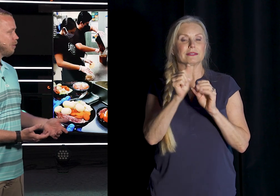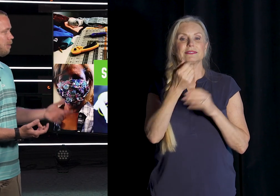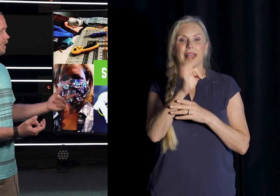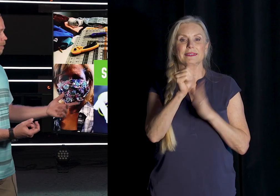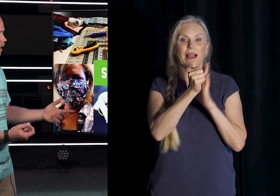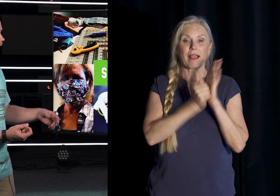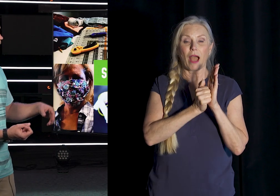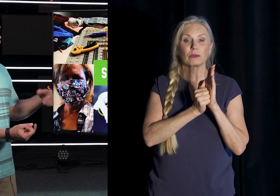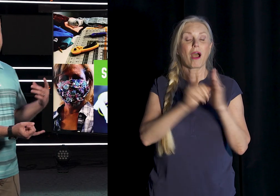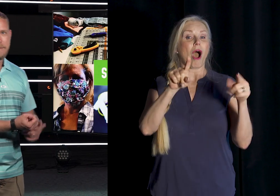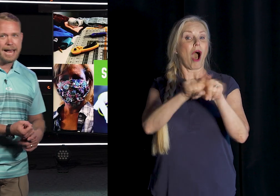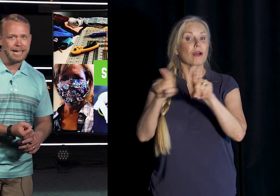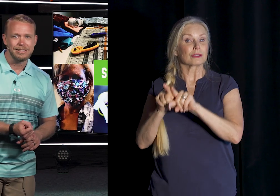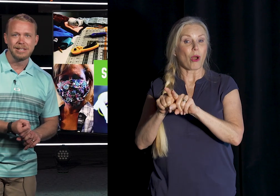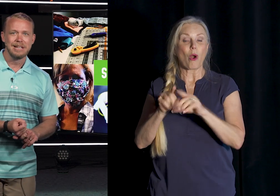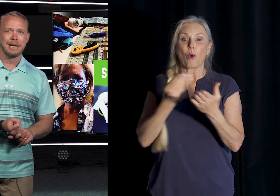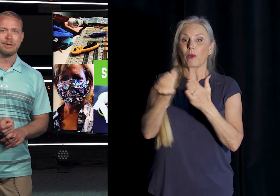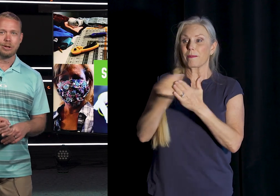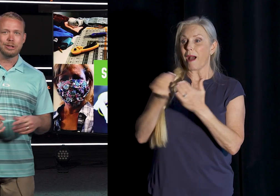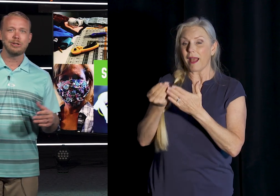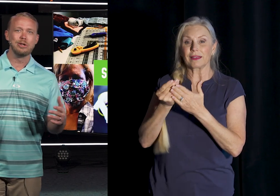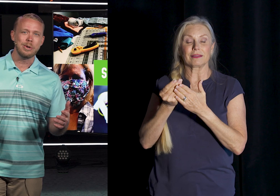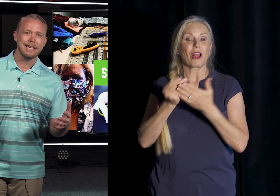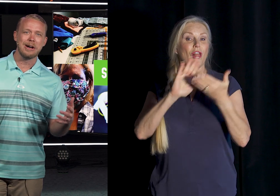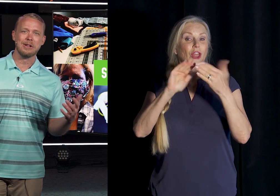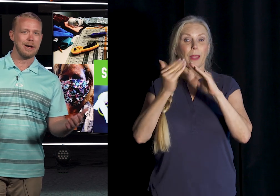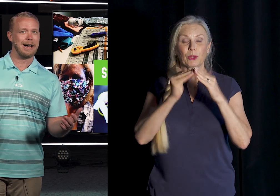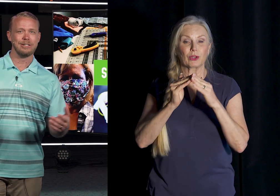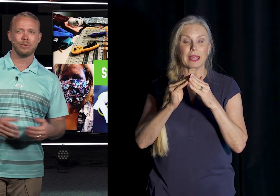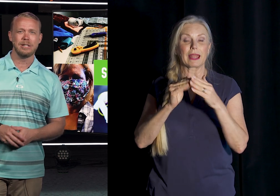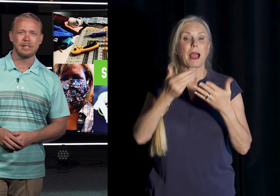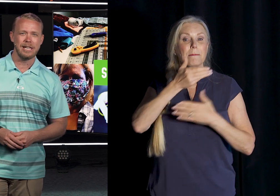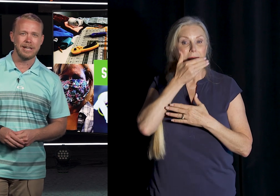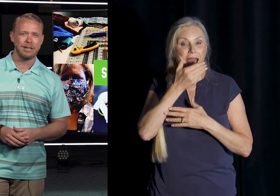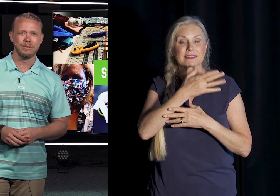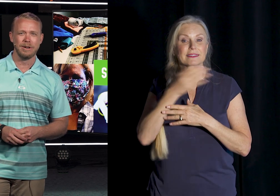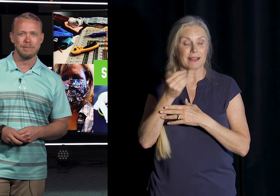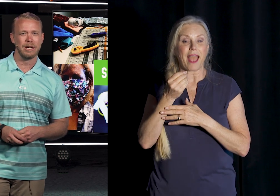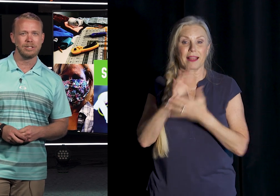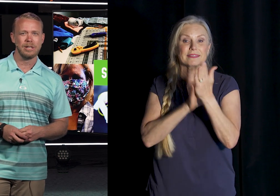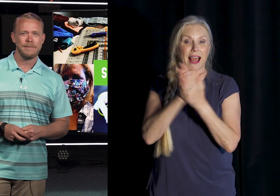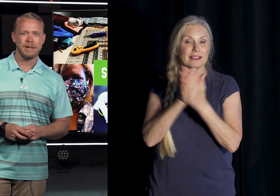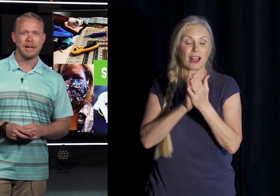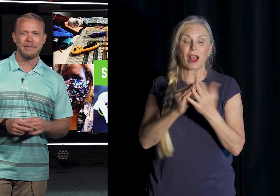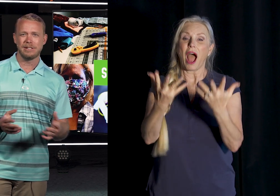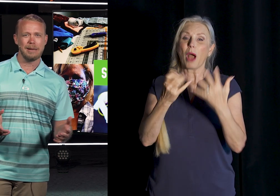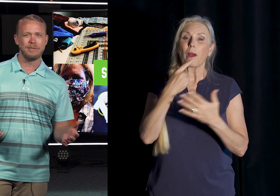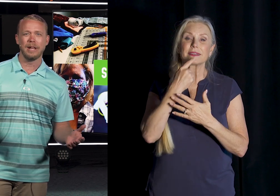for people in the community, masks. You're just doing a lot. So wanted to say thank you very much. At this time, if you'd